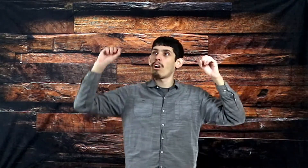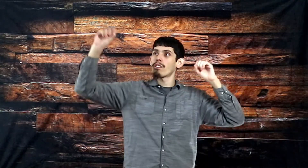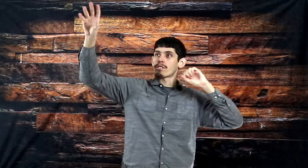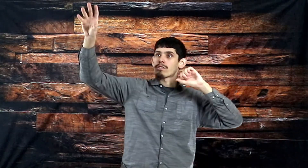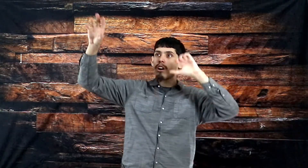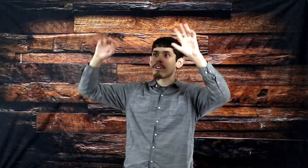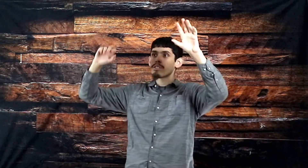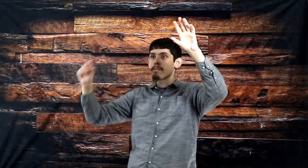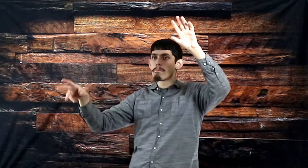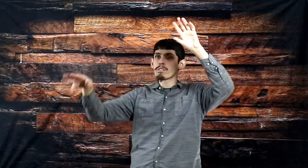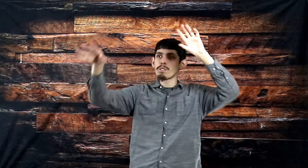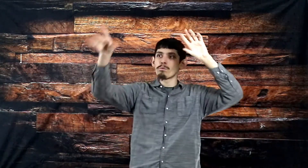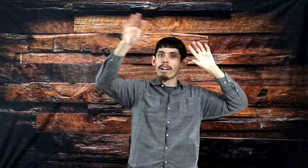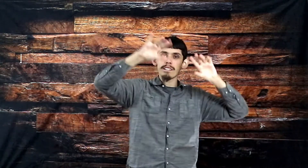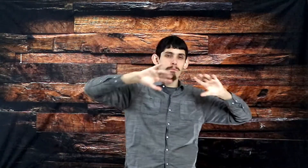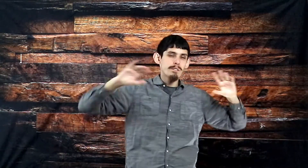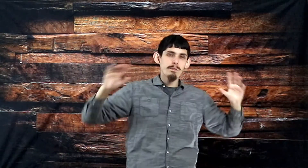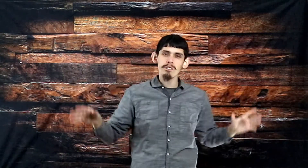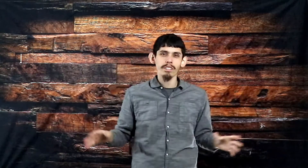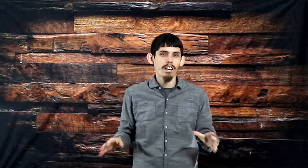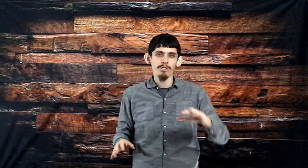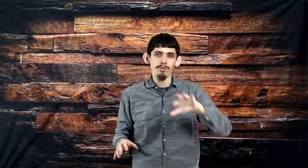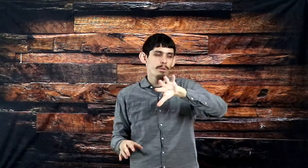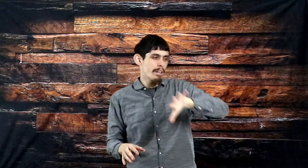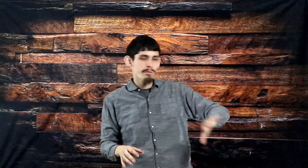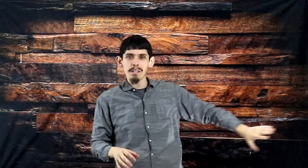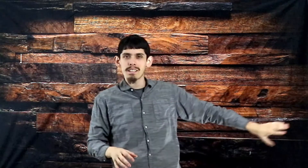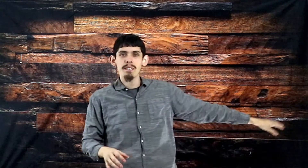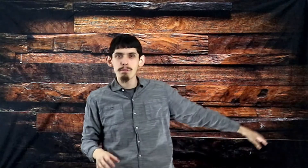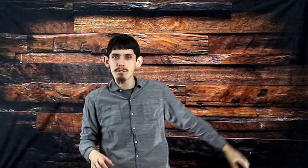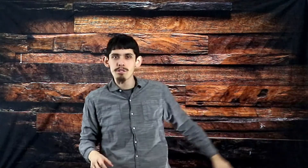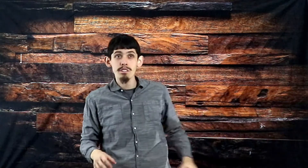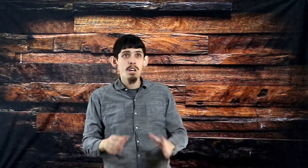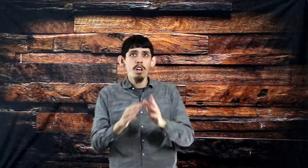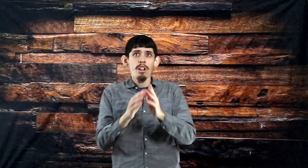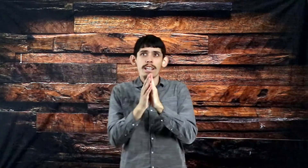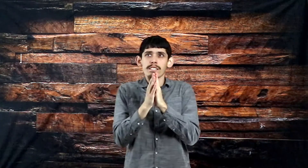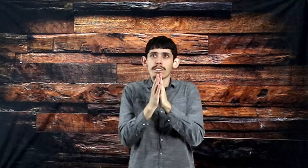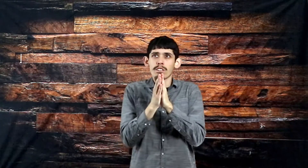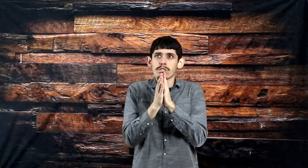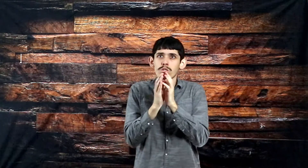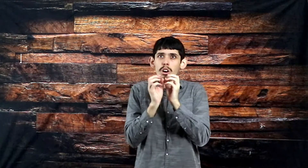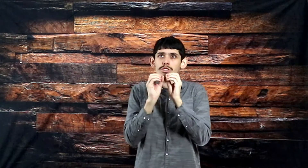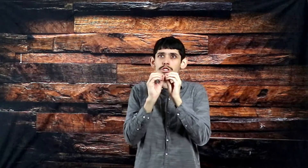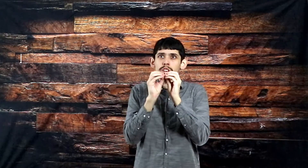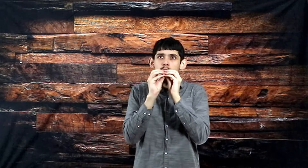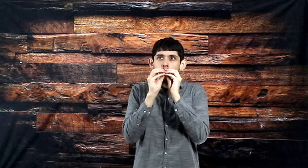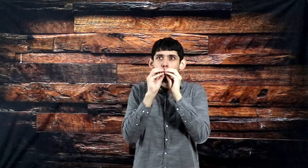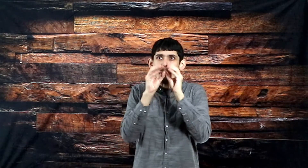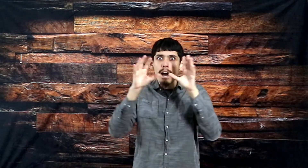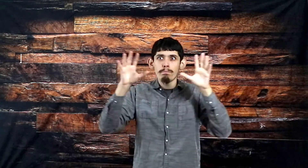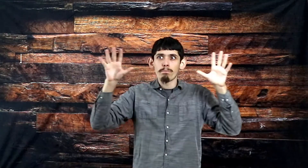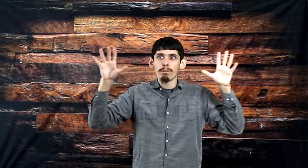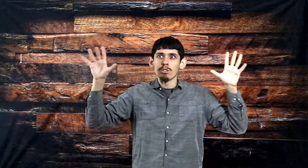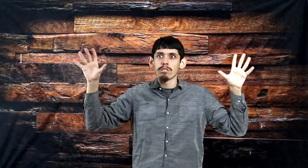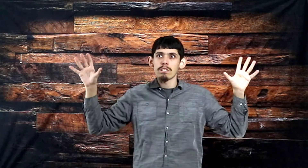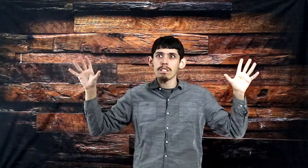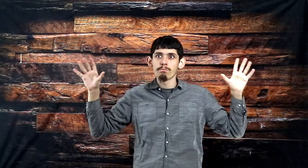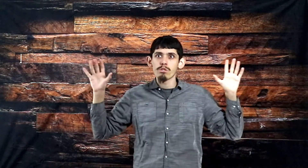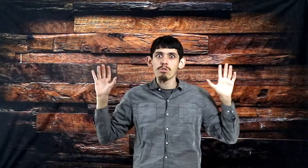the stars, the Milky Way, especially when you're in country away from the light pollution. It's like the stars just, they pop up and you can see them so